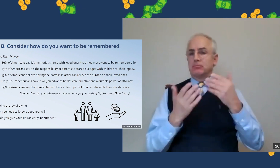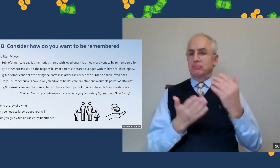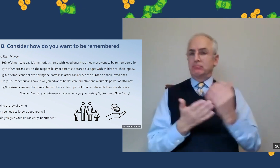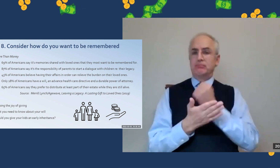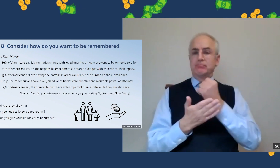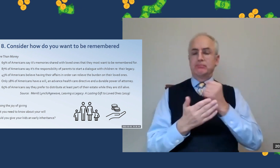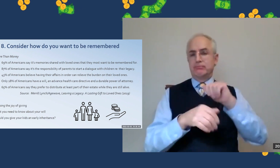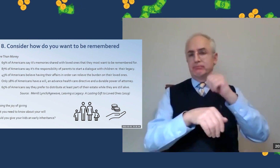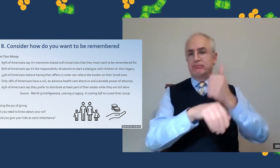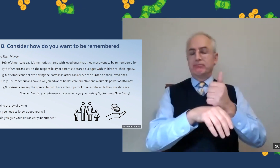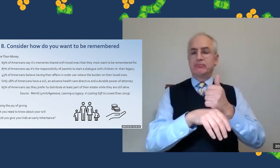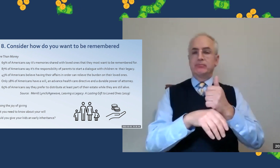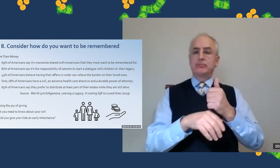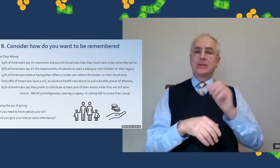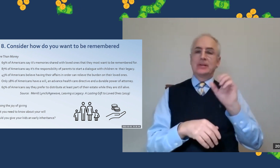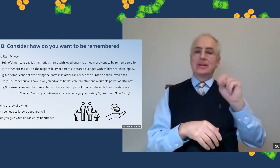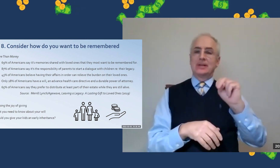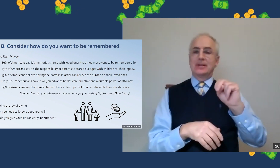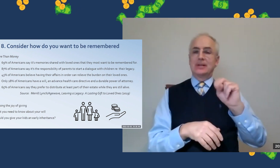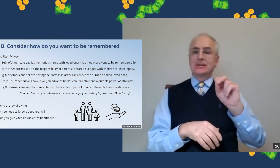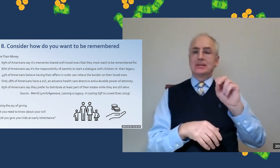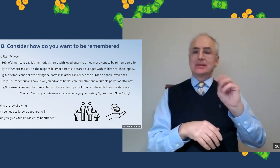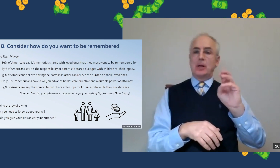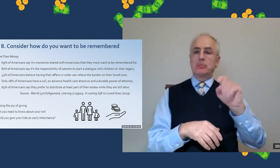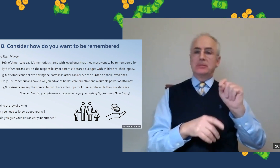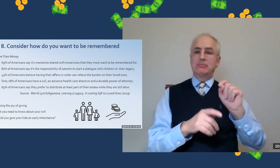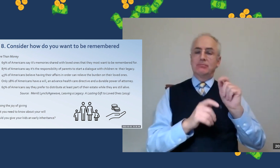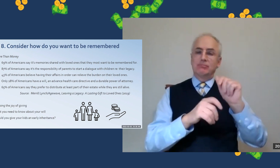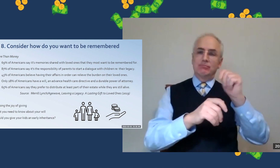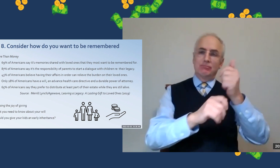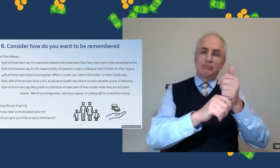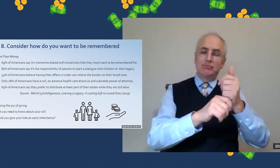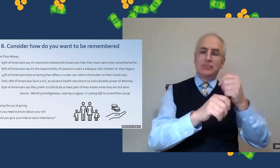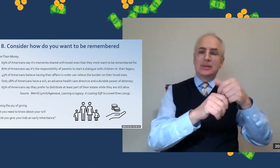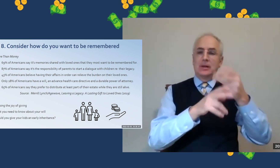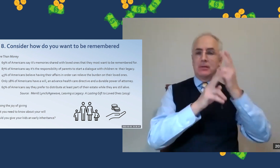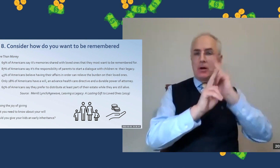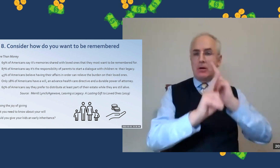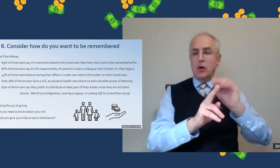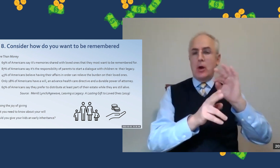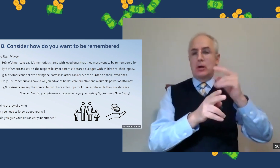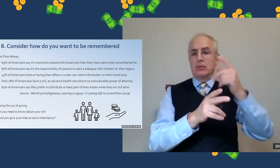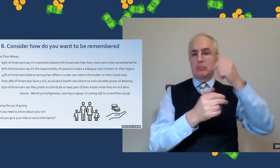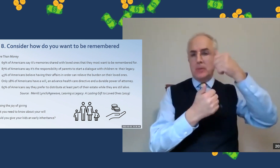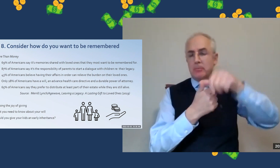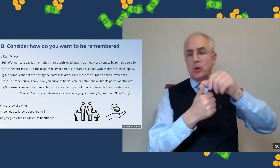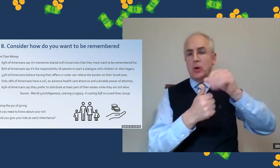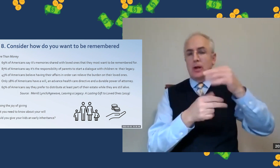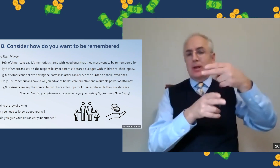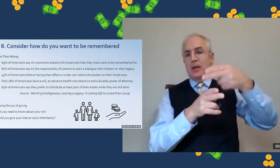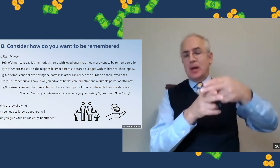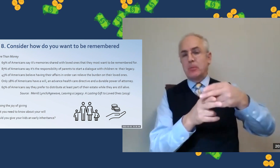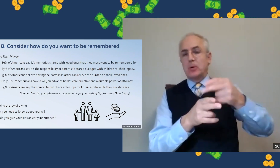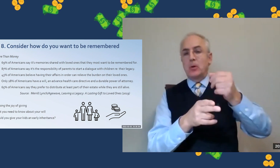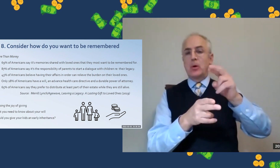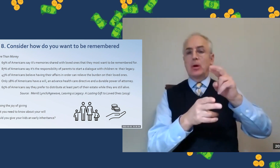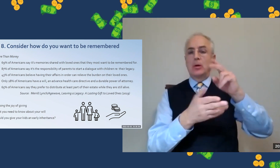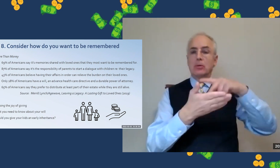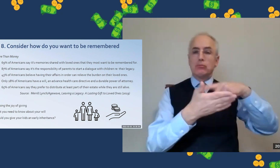example would be that some people would like to set up an endowment in honor or in memory of